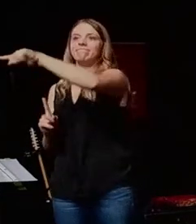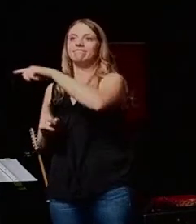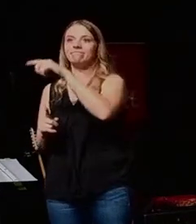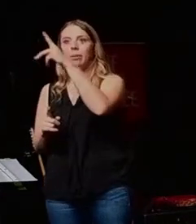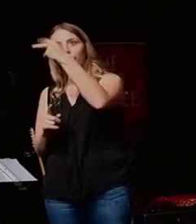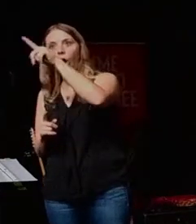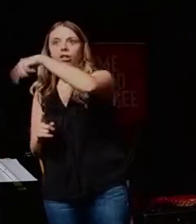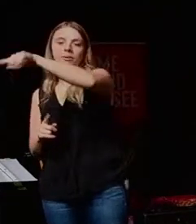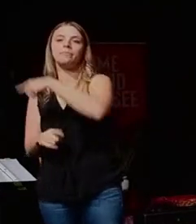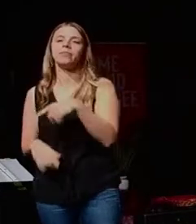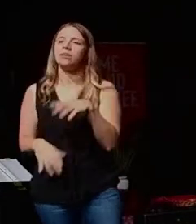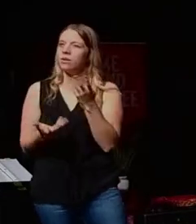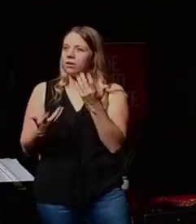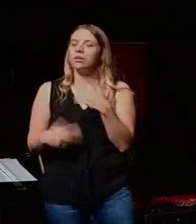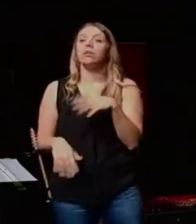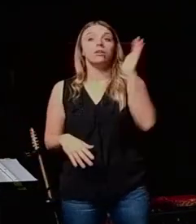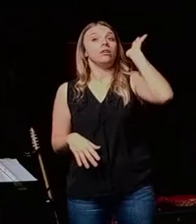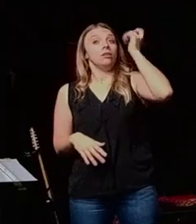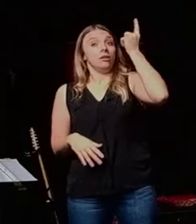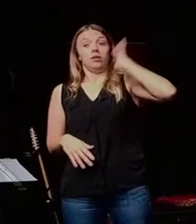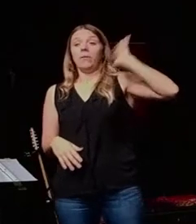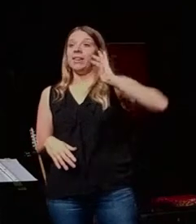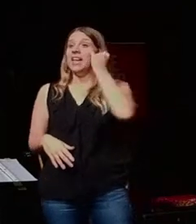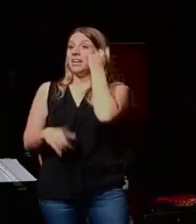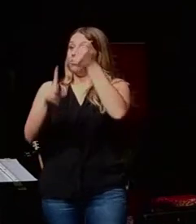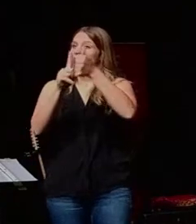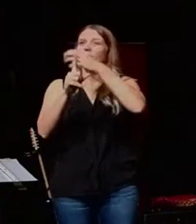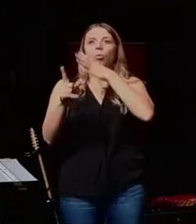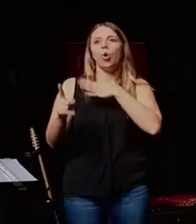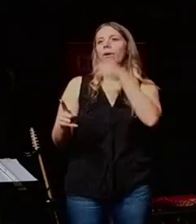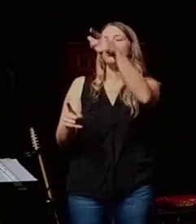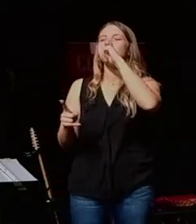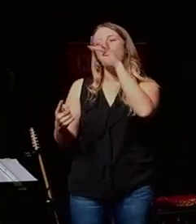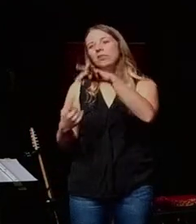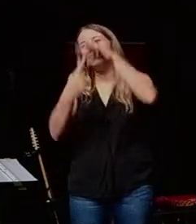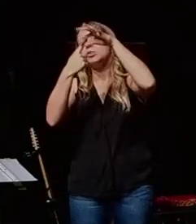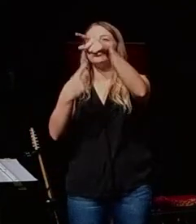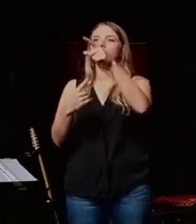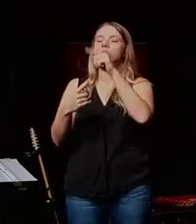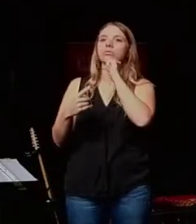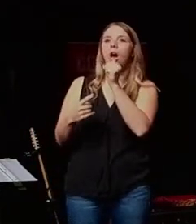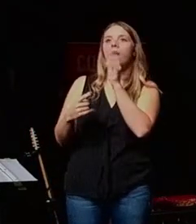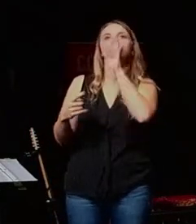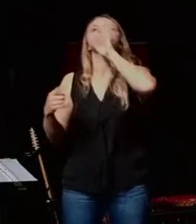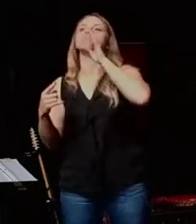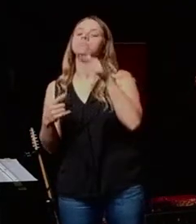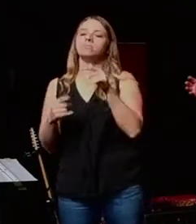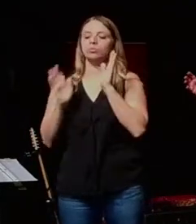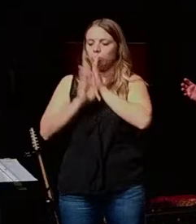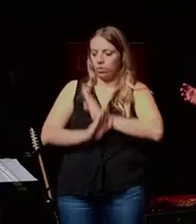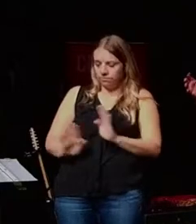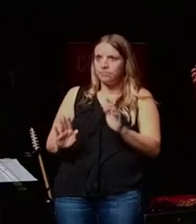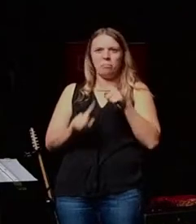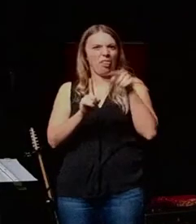even, you can see the insight. First of all, in those times, if you're a woman, you don't stand out too much, you don't speak up too much, you don't influence too much.